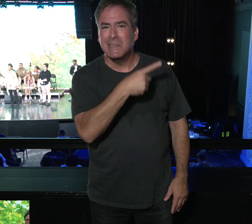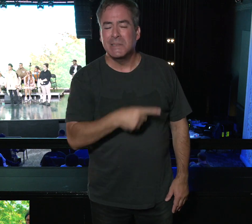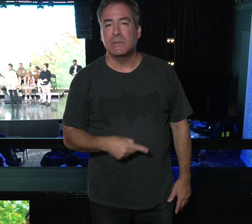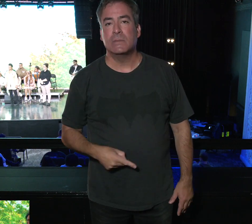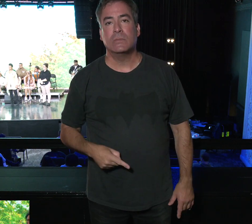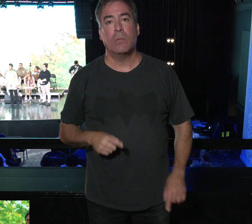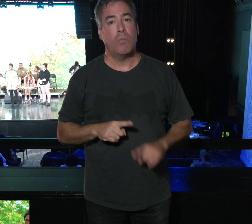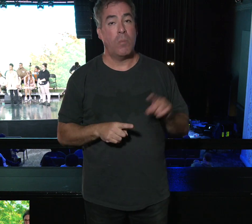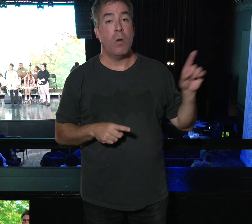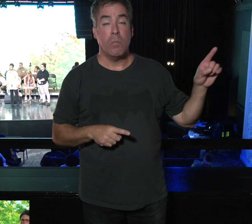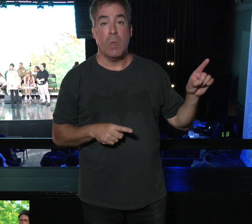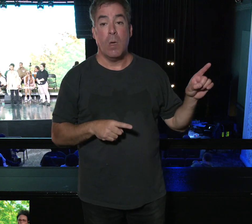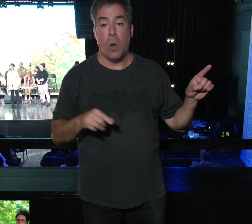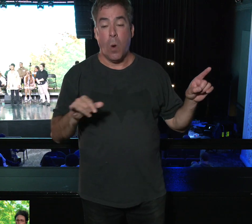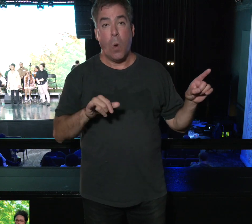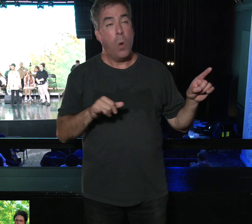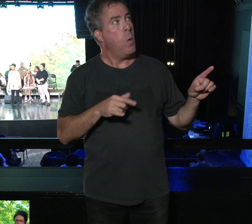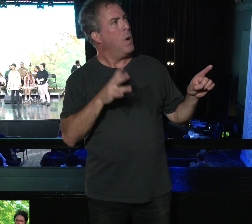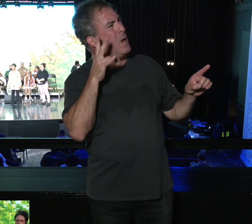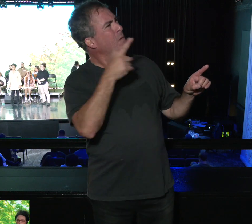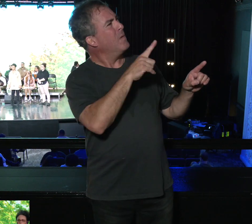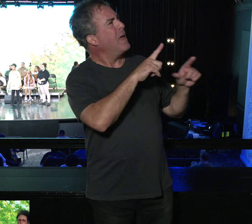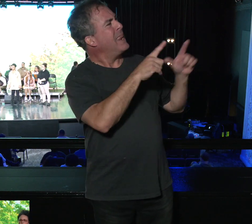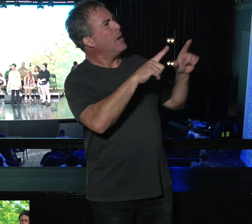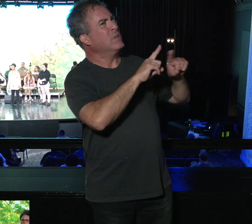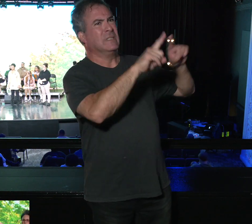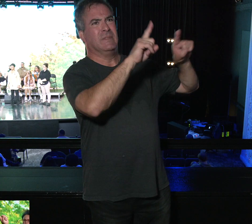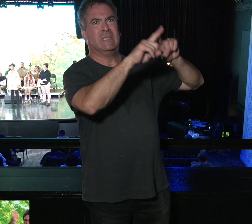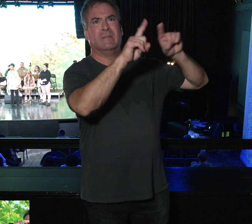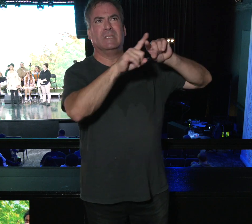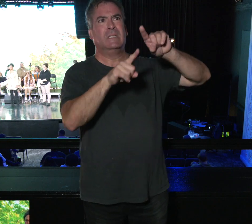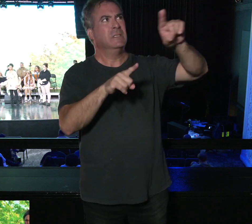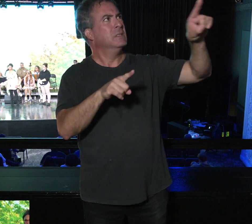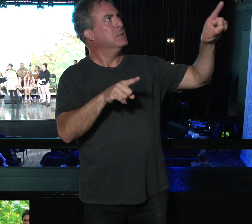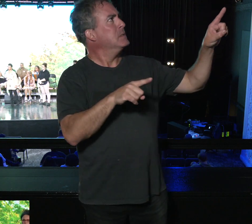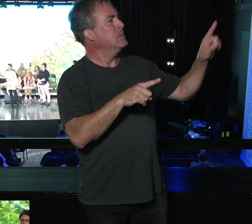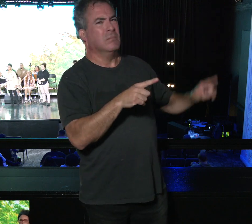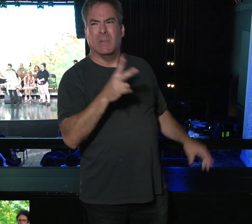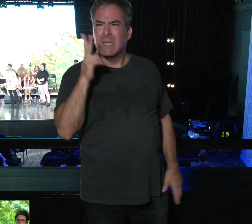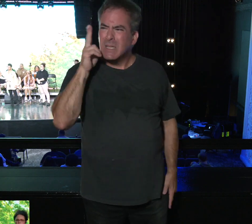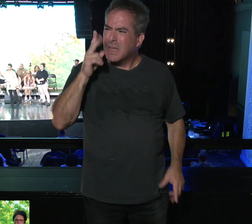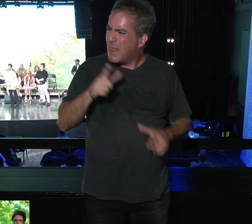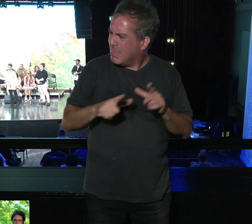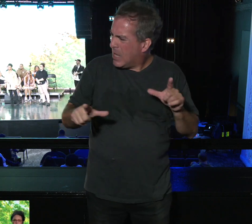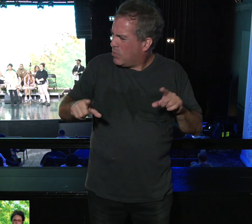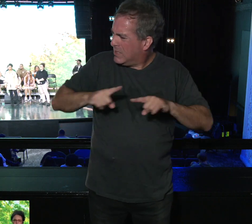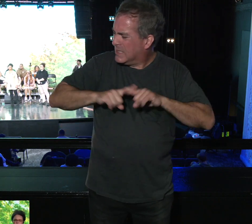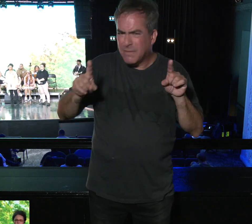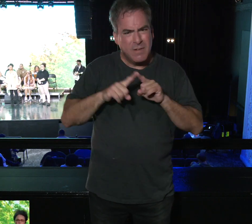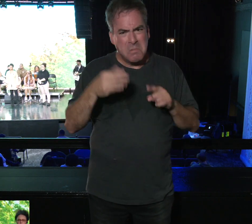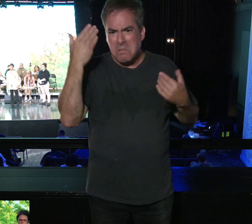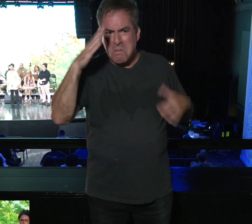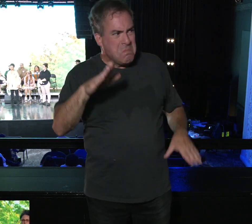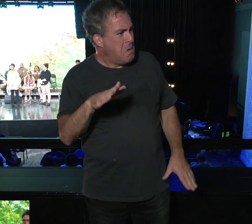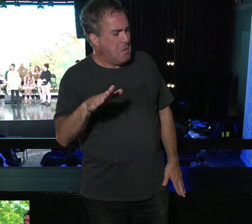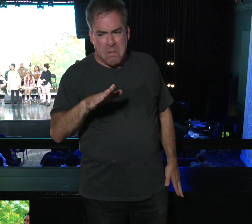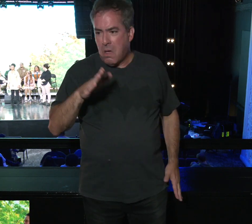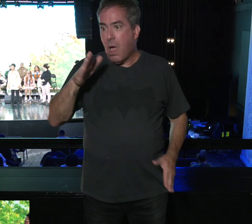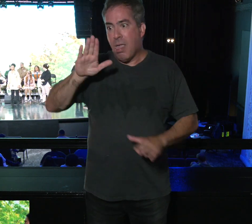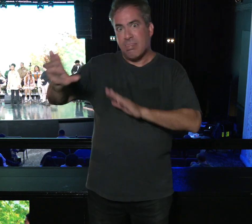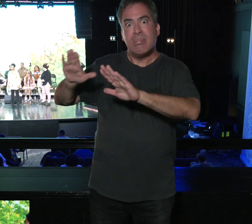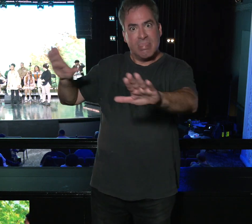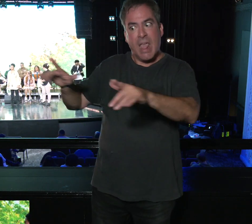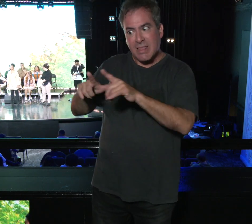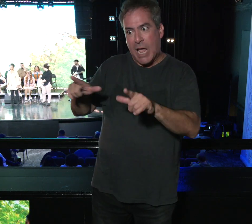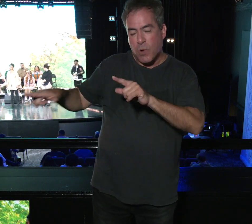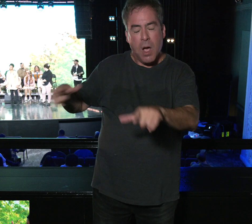But they also heard them speaking in languages that they knew that they didn't know. And it was languages that were their languages. So they